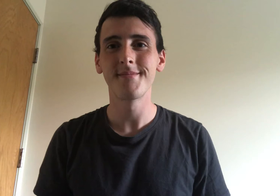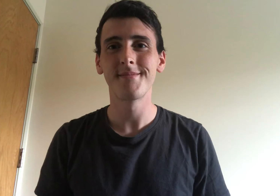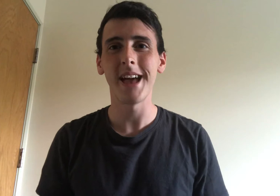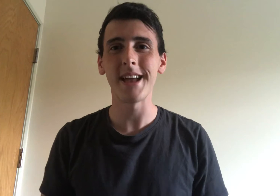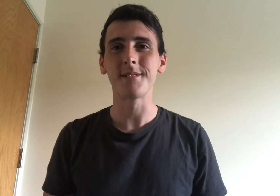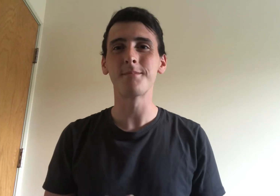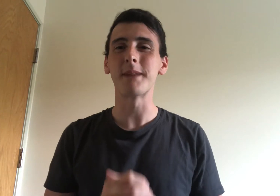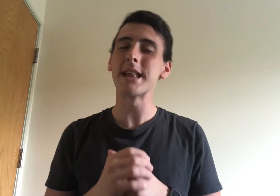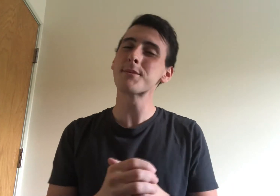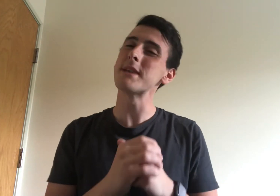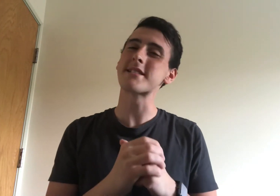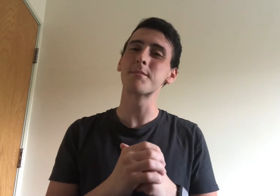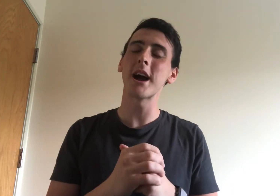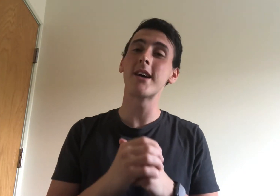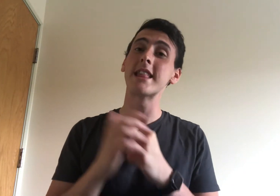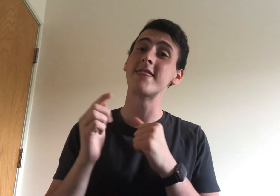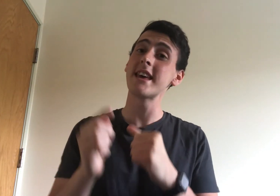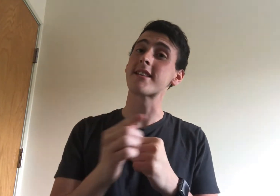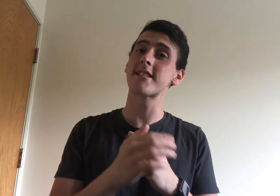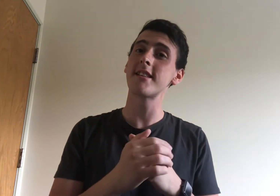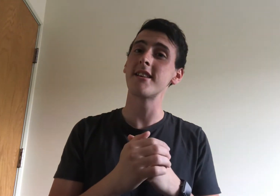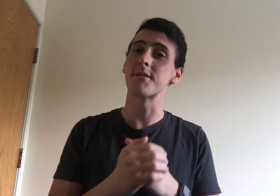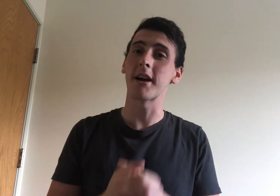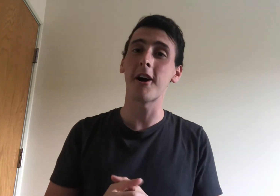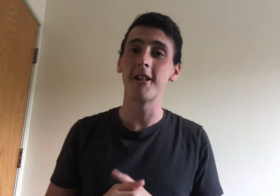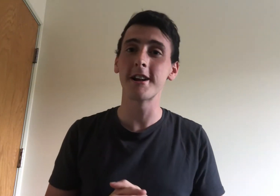Hey, my name is Mason Brown, and this is my calling.